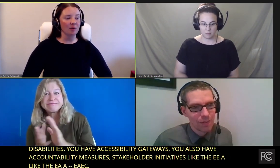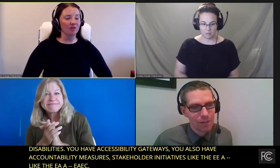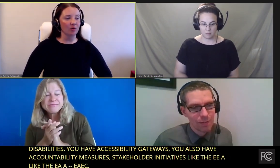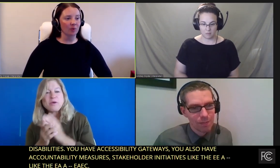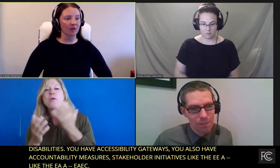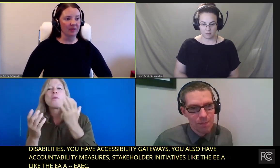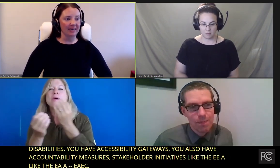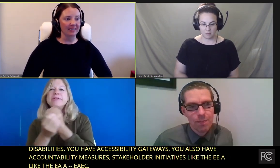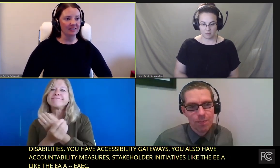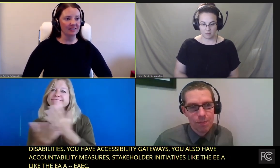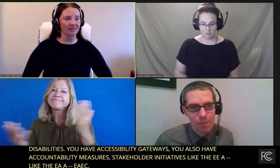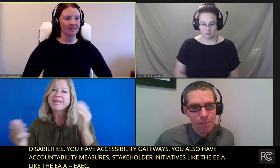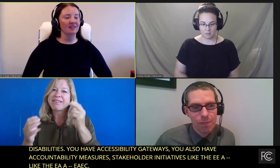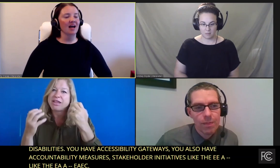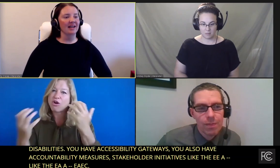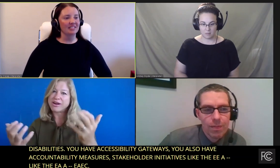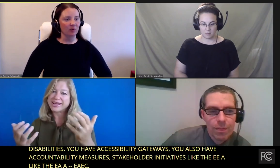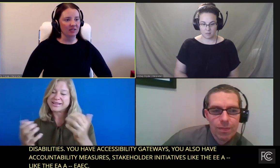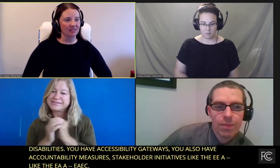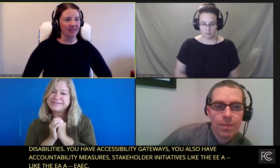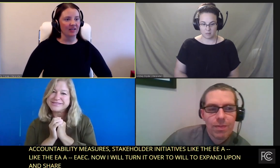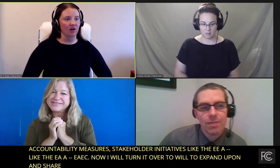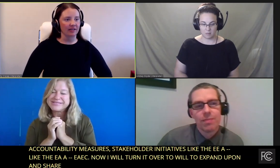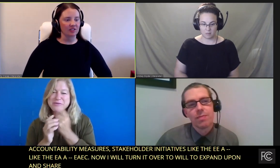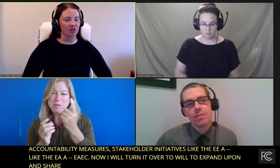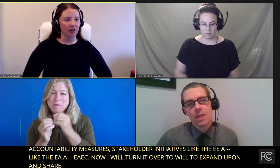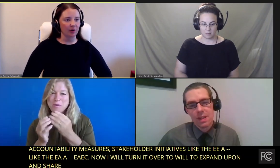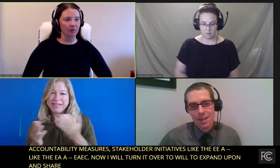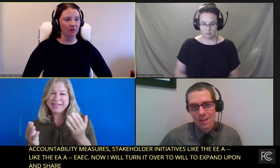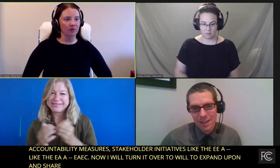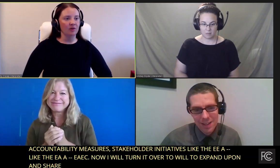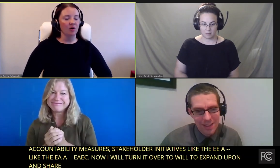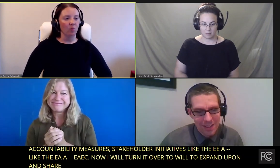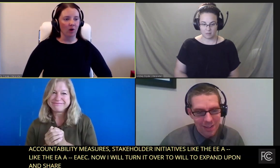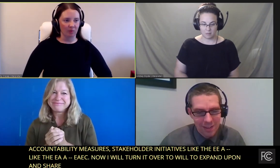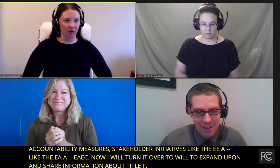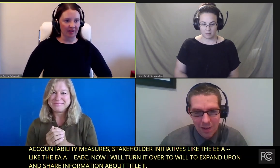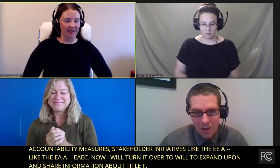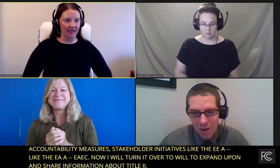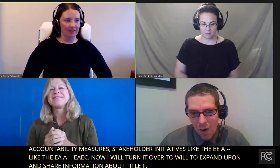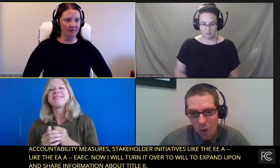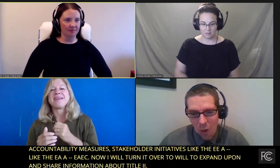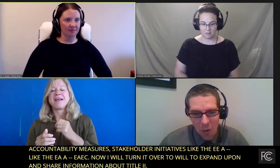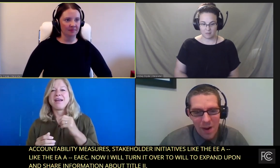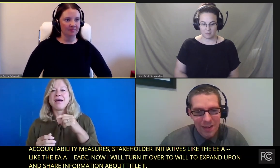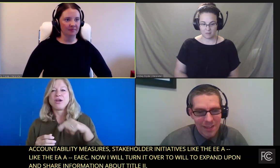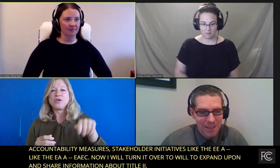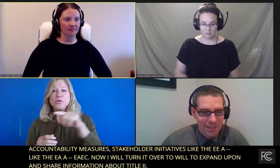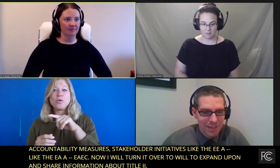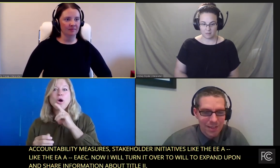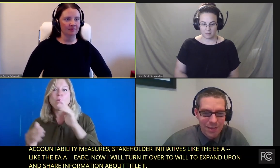Before Will begins, I did want to let the audience know one more thing.